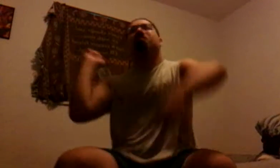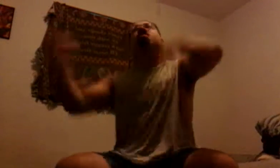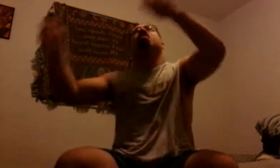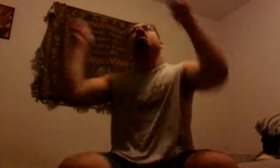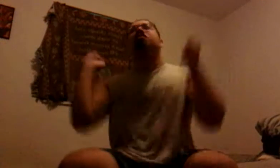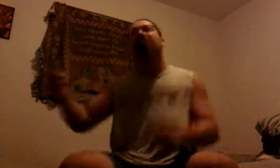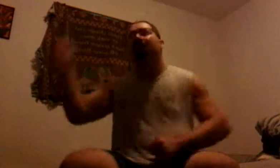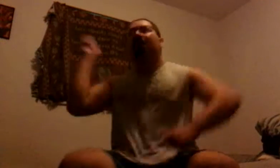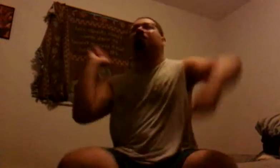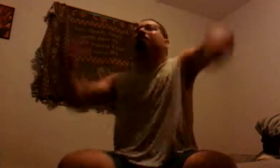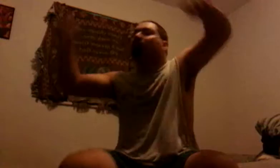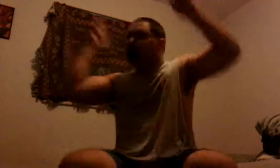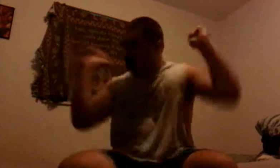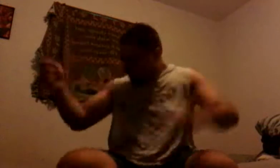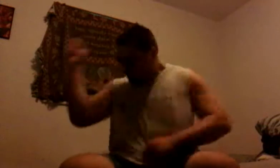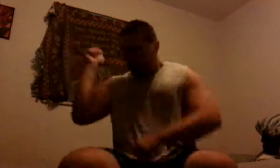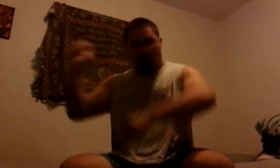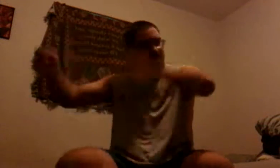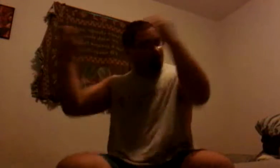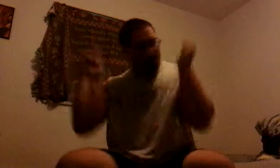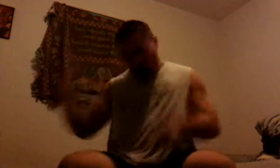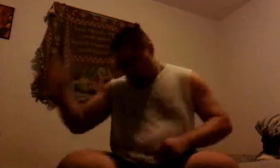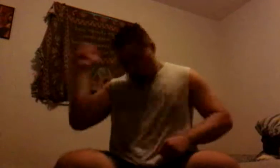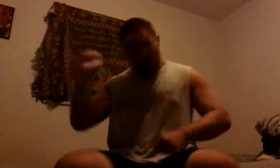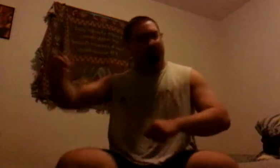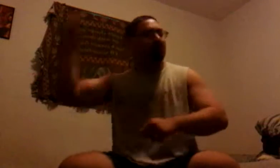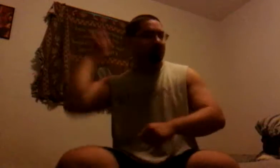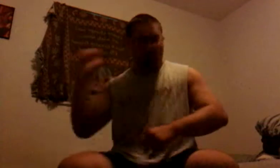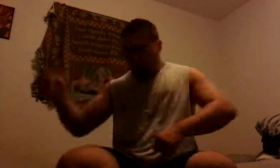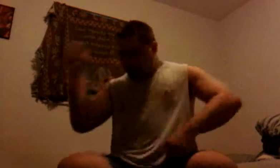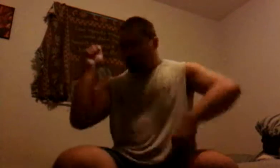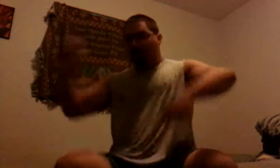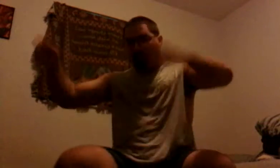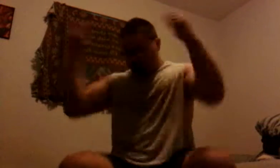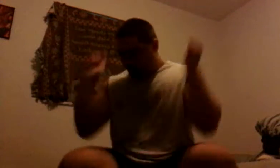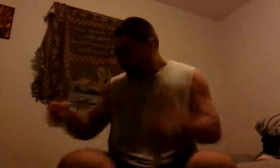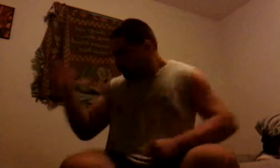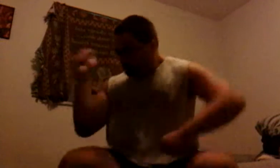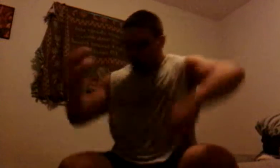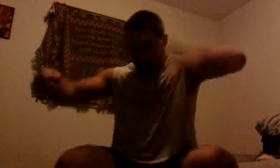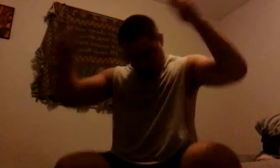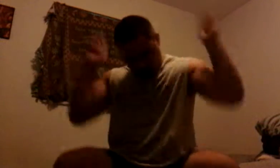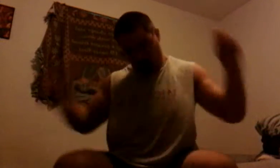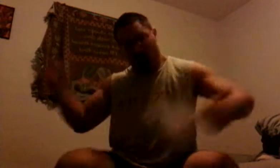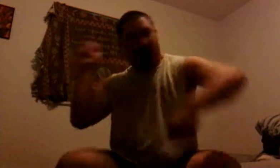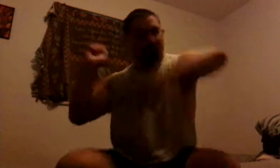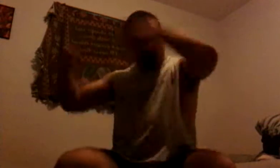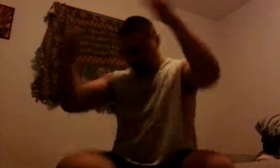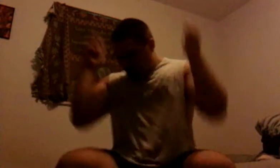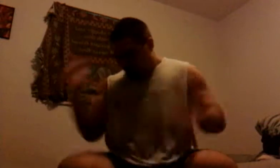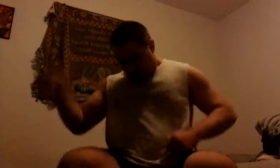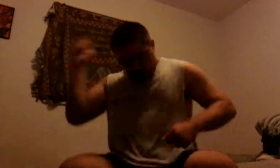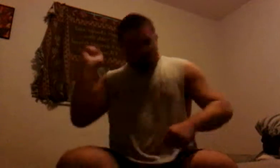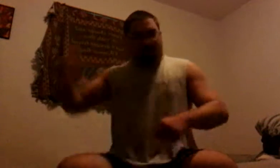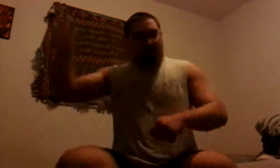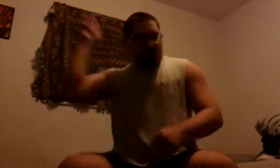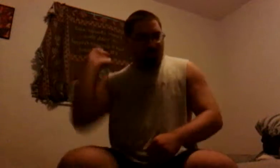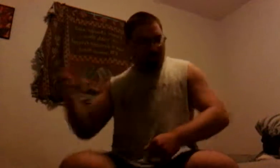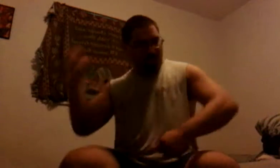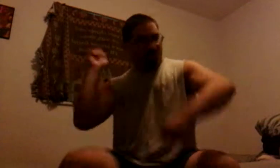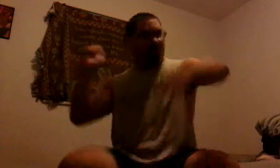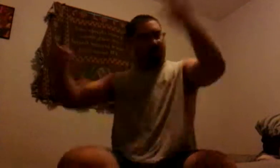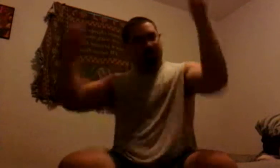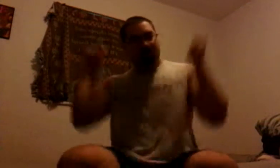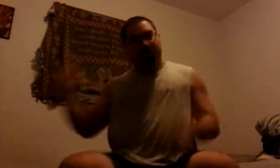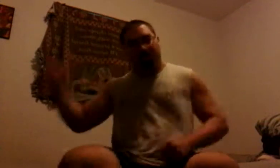tears don't fall and crash around me A conscious